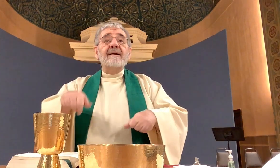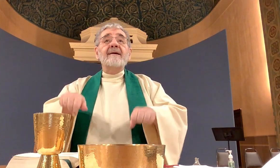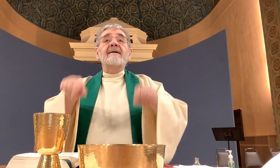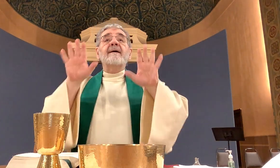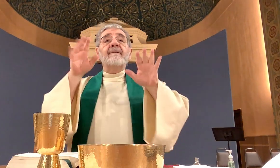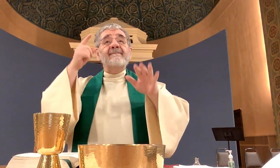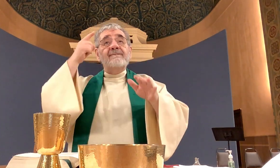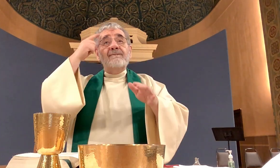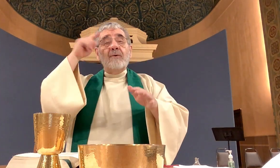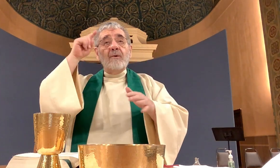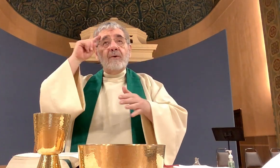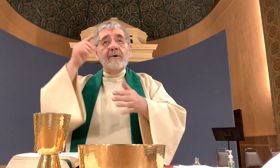given up for you